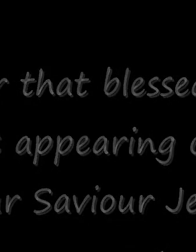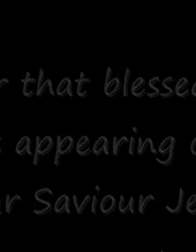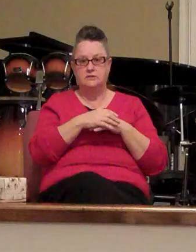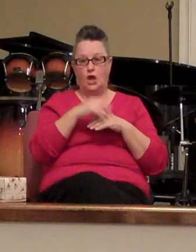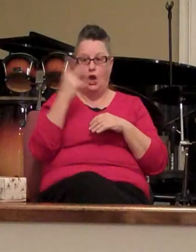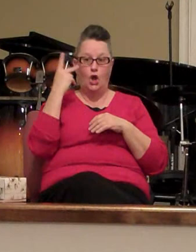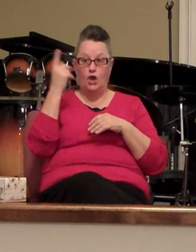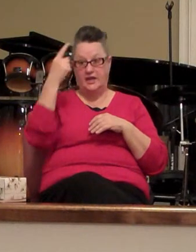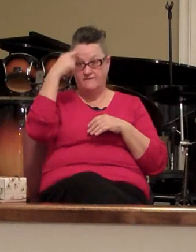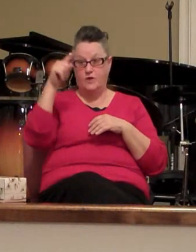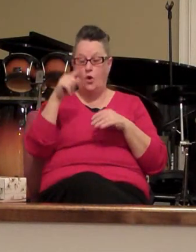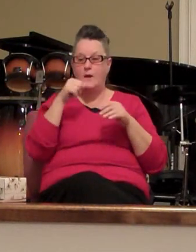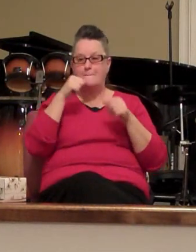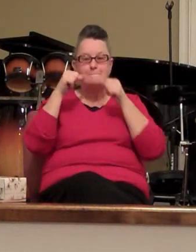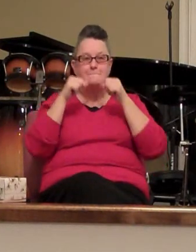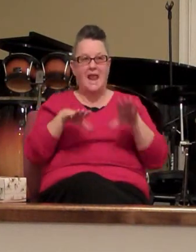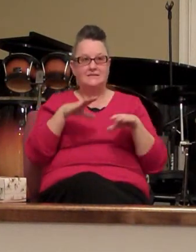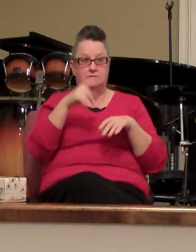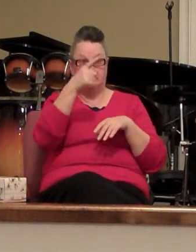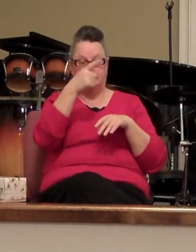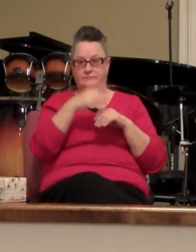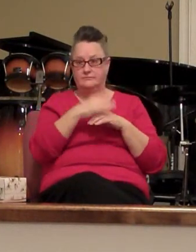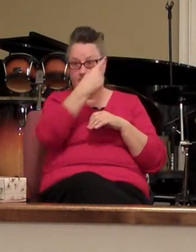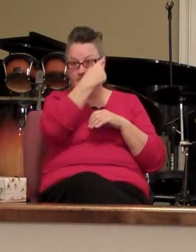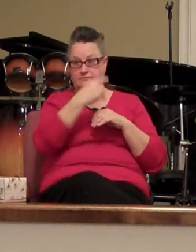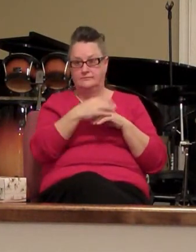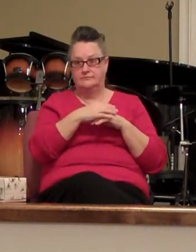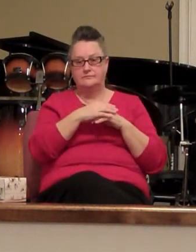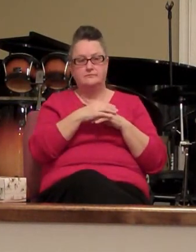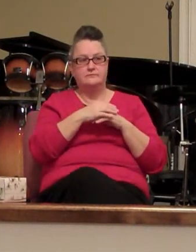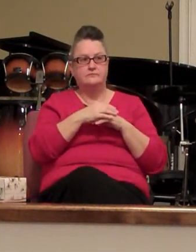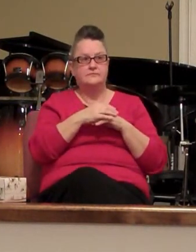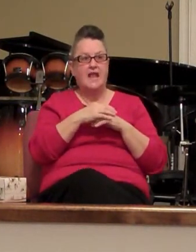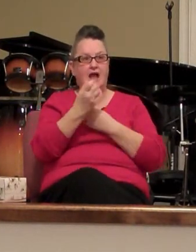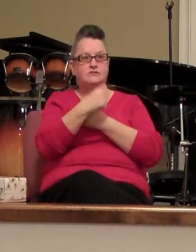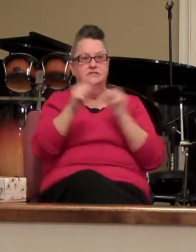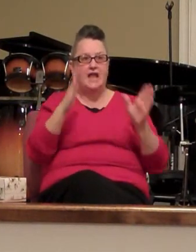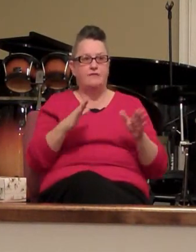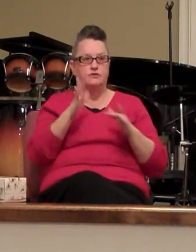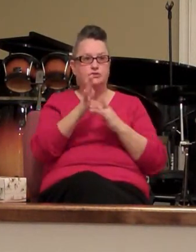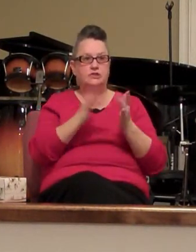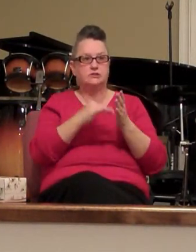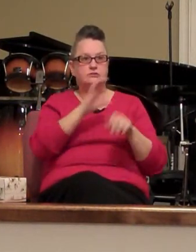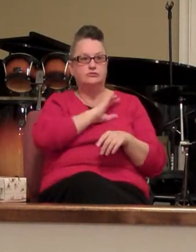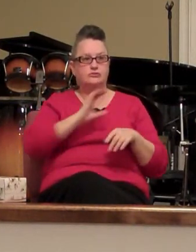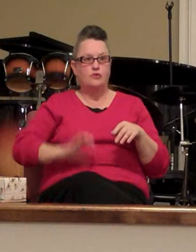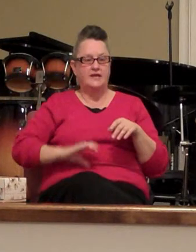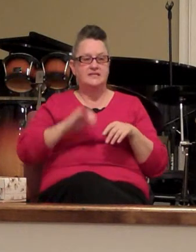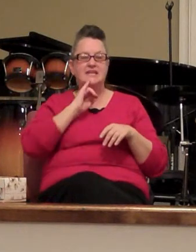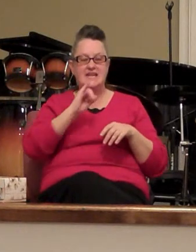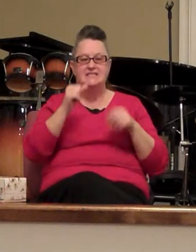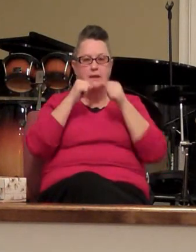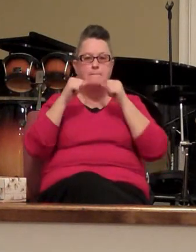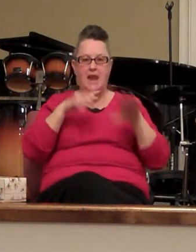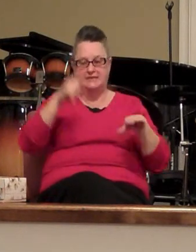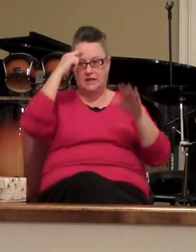And the glorious appearing of the great God and our Savior Jesus Christ. It is a blessed hope. 1